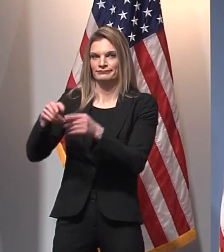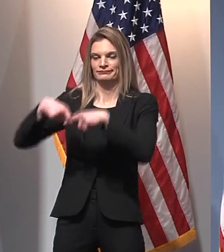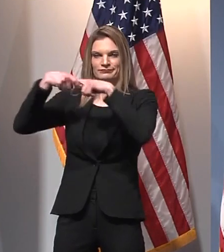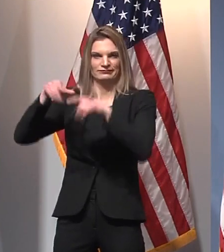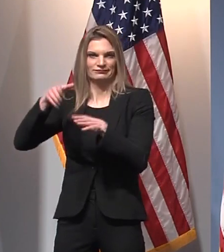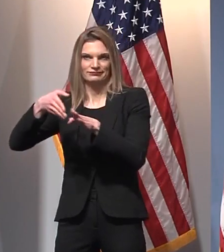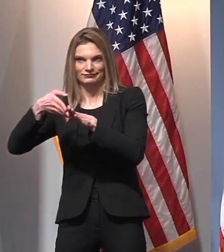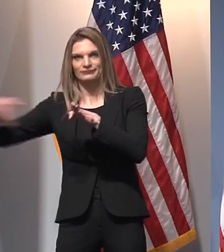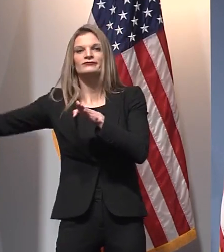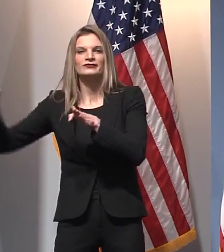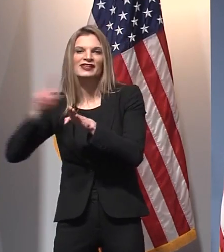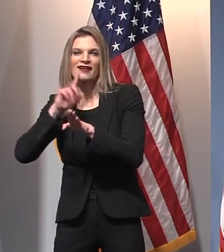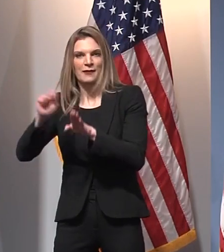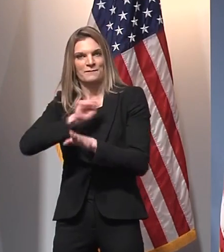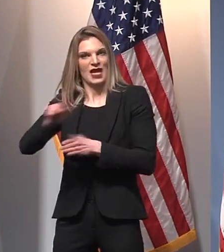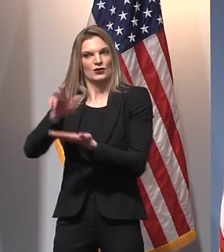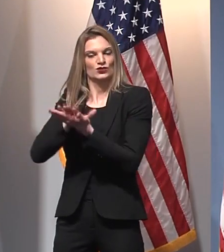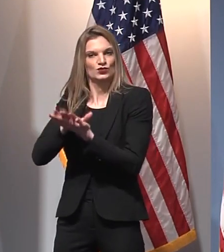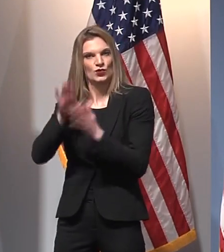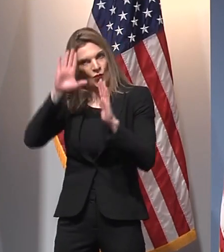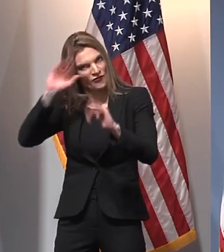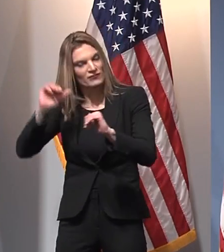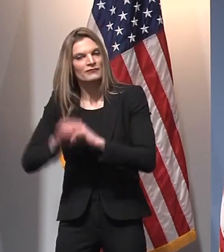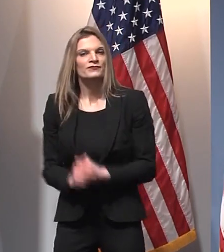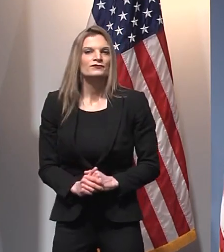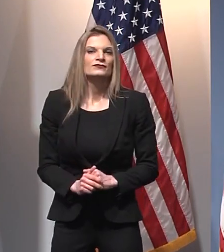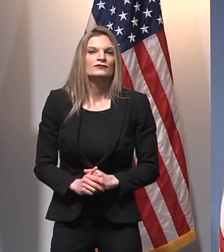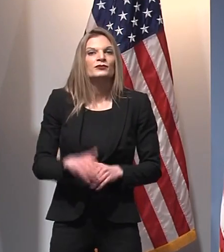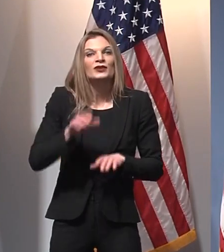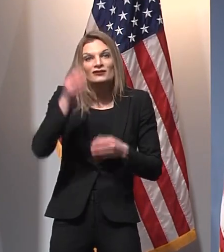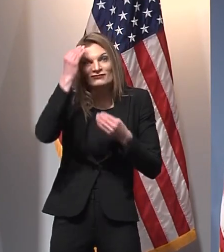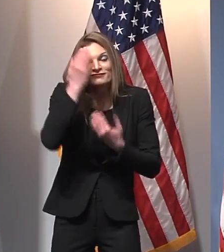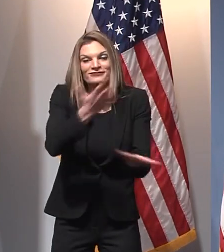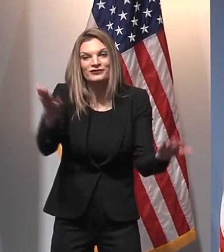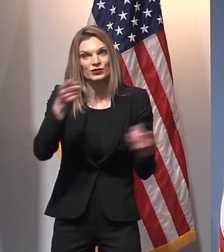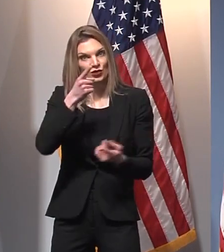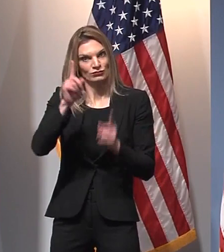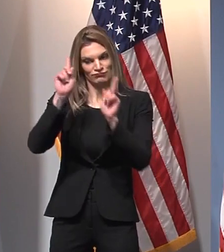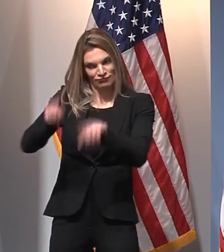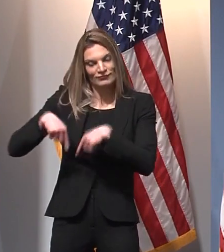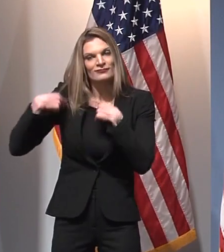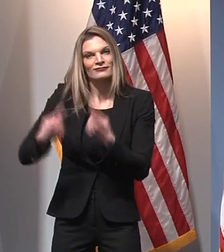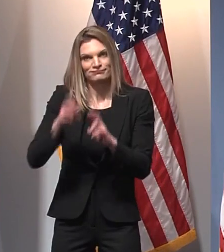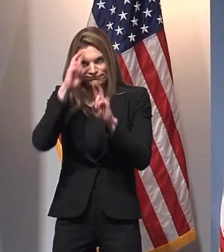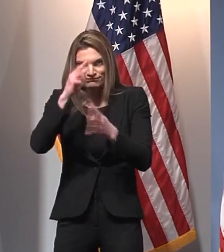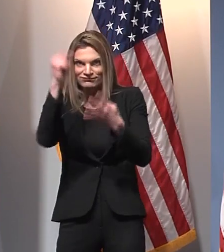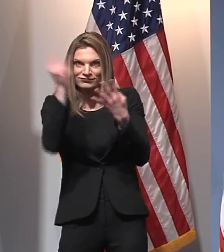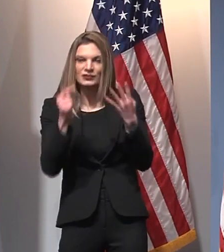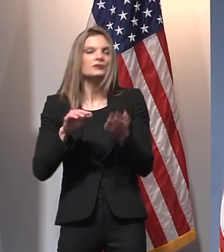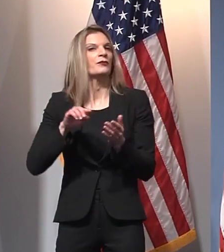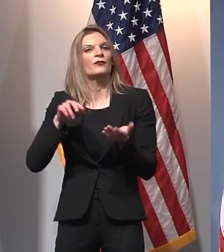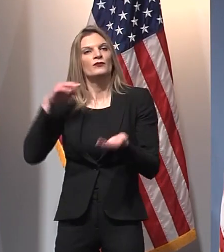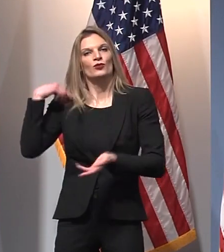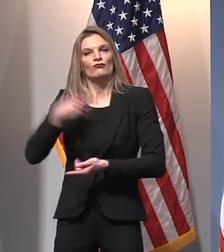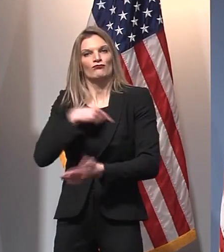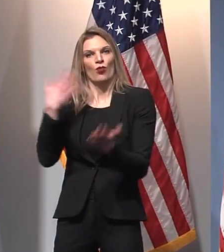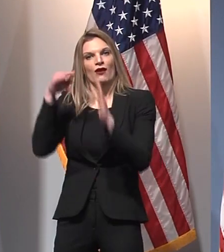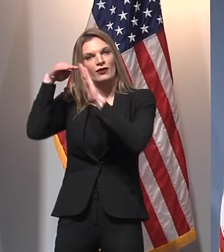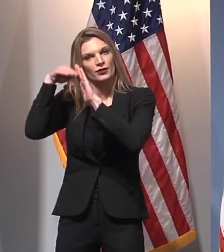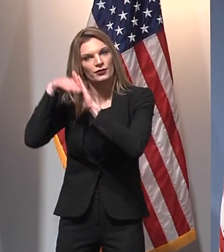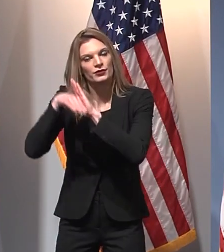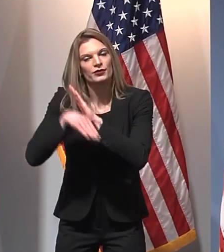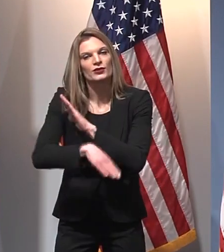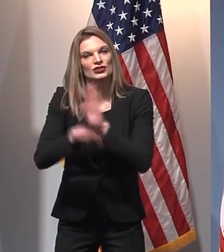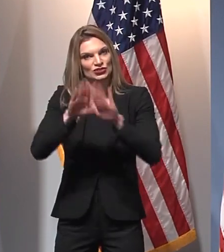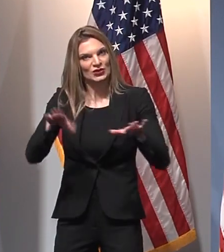So I'm pleased to share, because of the steps that we've taken and because of your actions as well, our numbers are now in a place where we can allow our kids